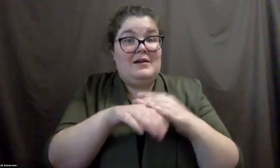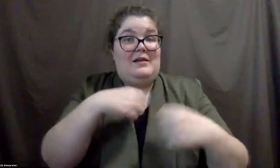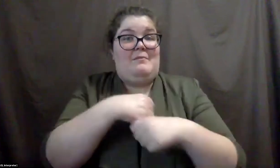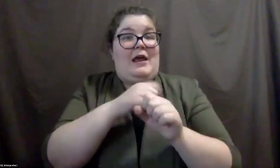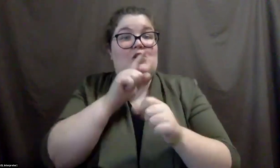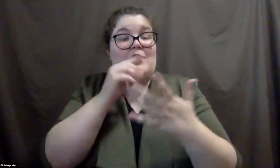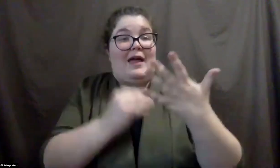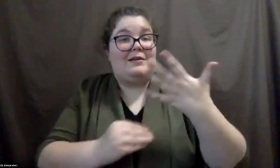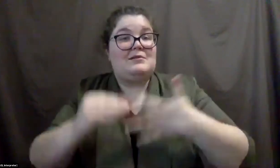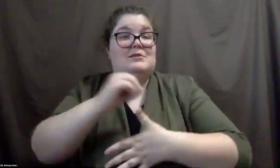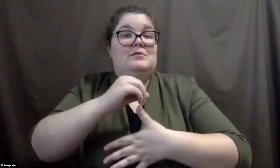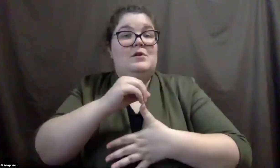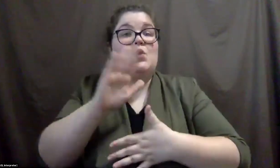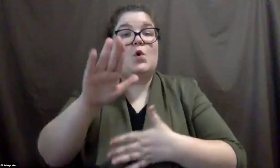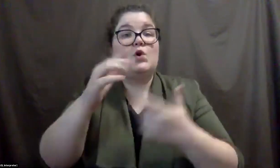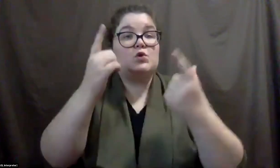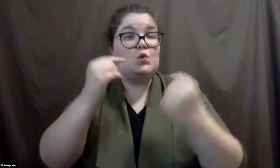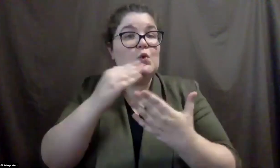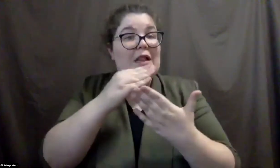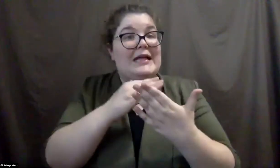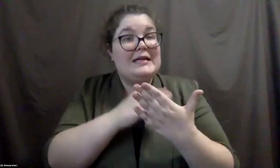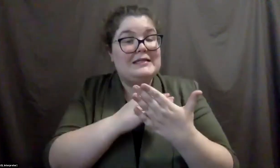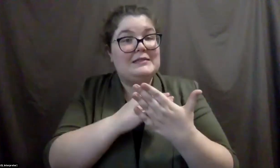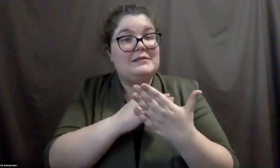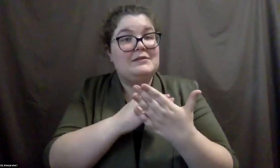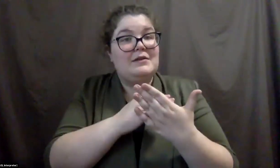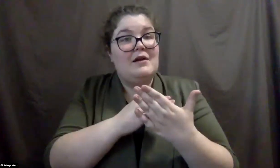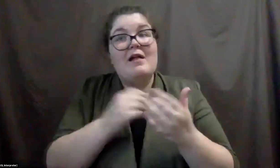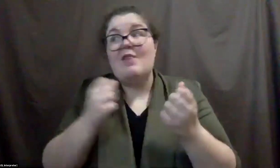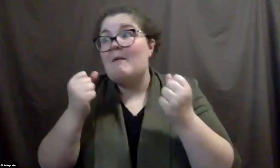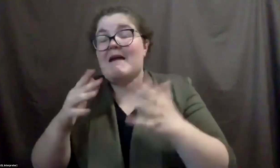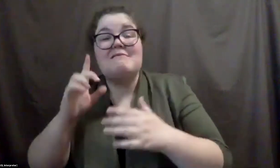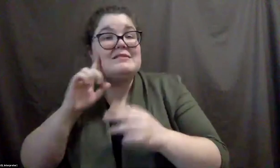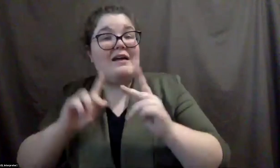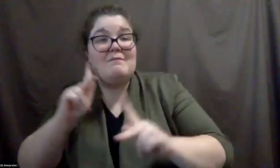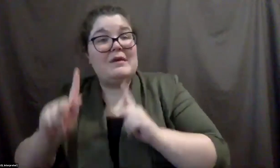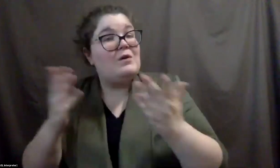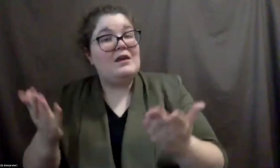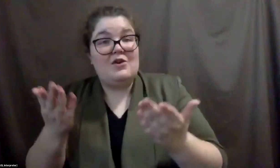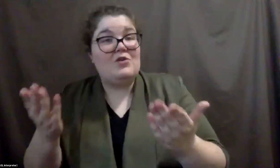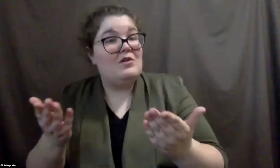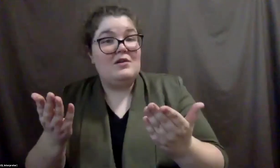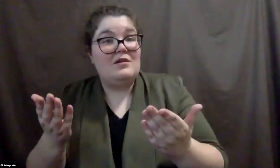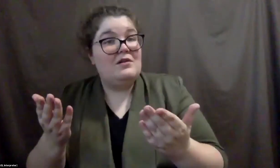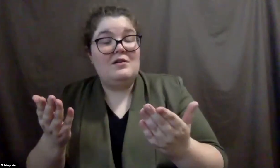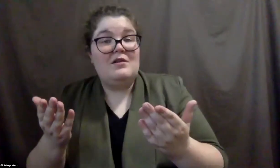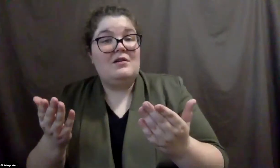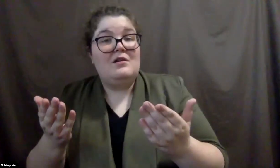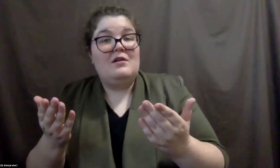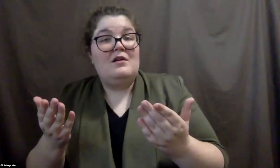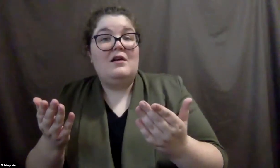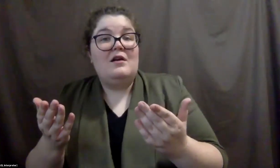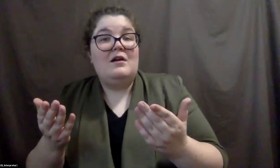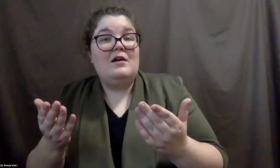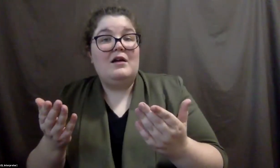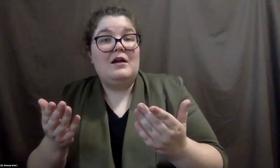to do list is probably a bad idea because there's a lot of deaf people here. And there's more chances that, you know, somebody is going to